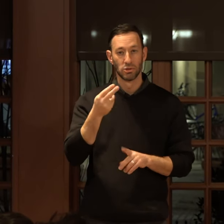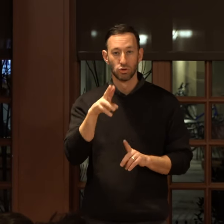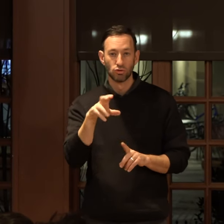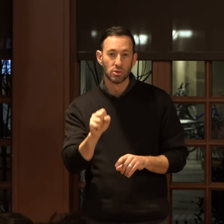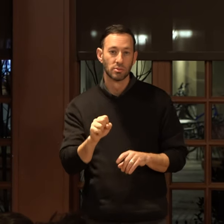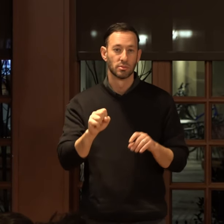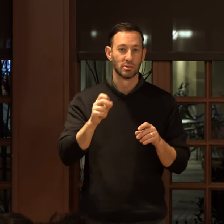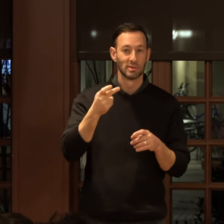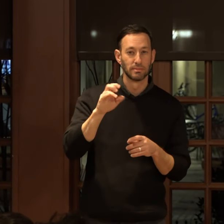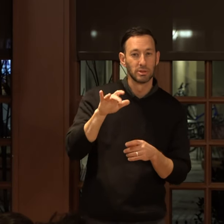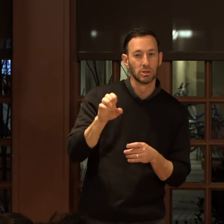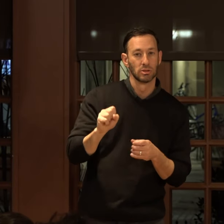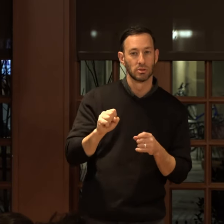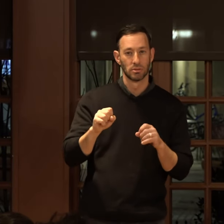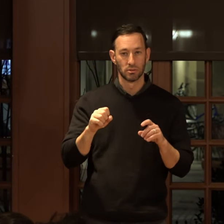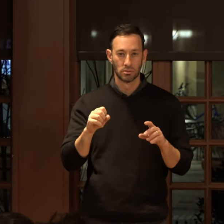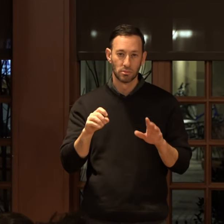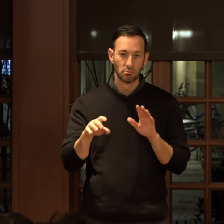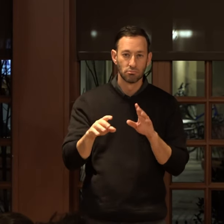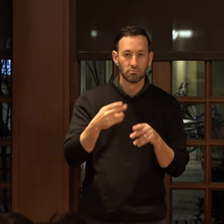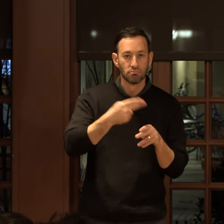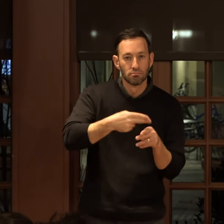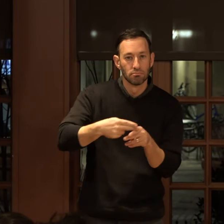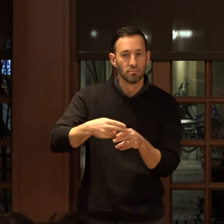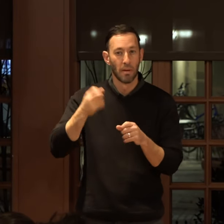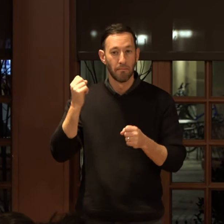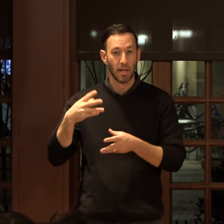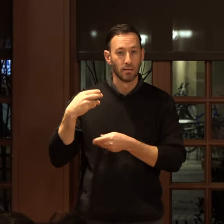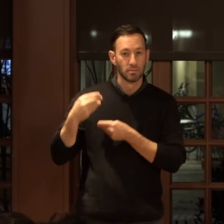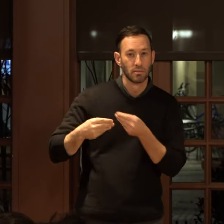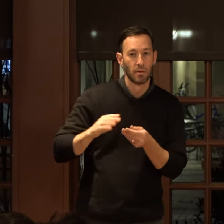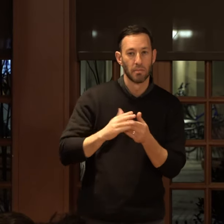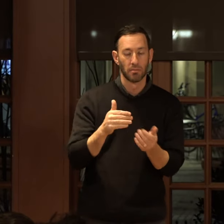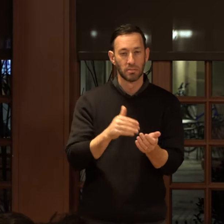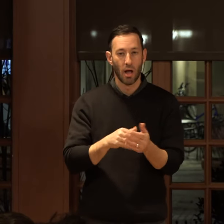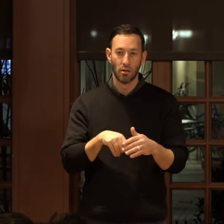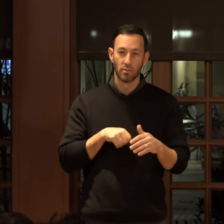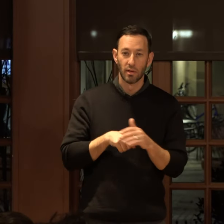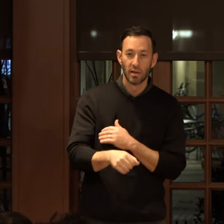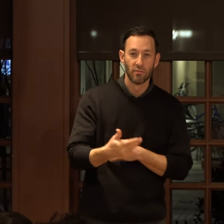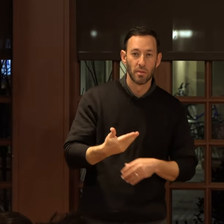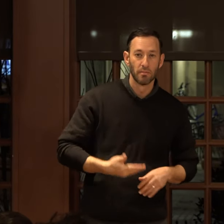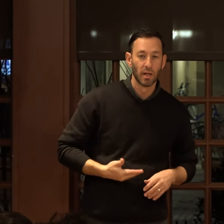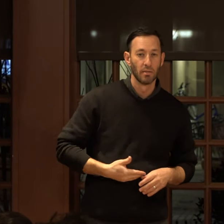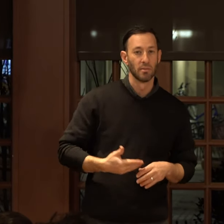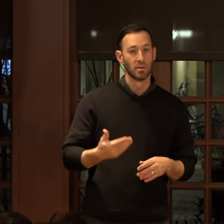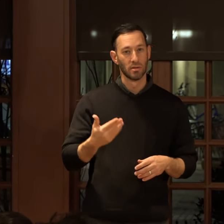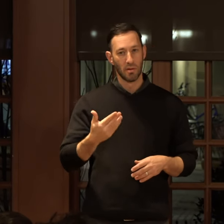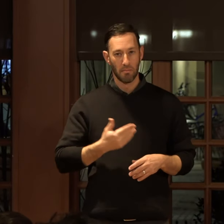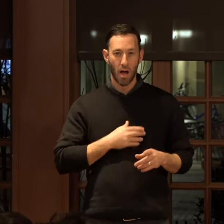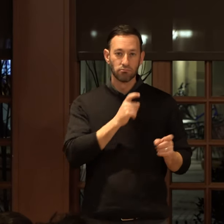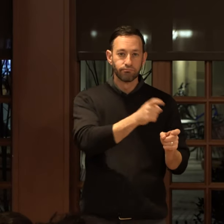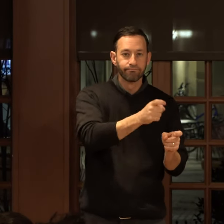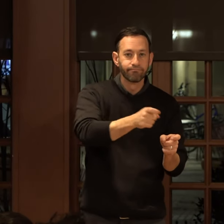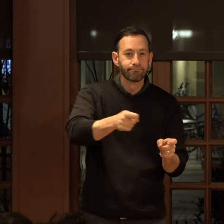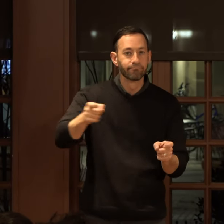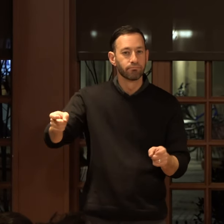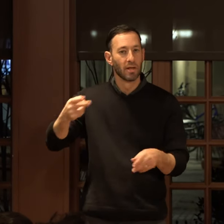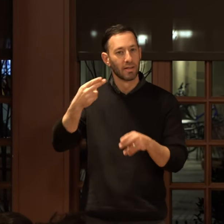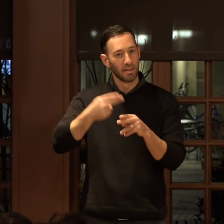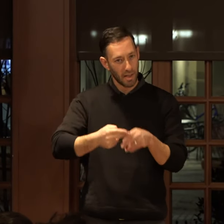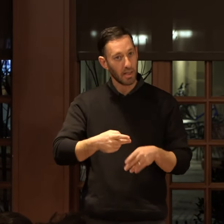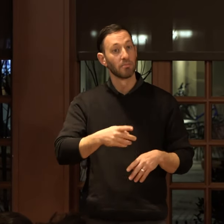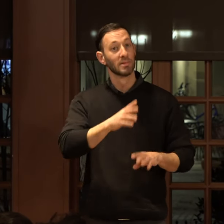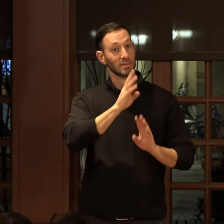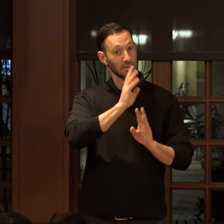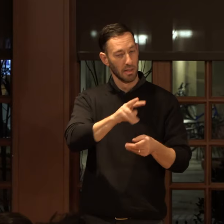species? So many descendants became doctors, delivered babies, bestowed bodies names as if to say